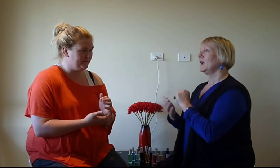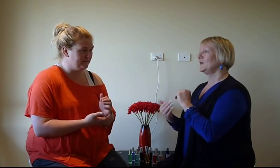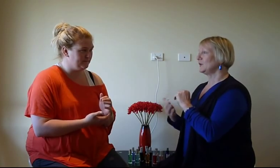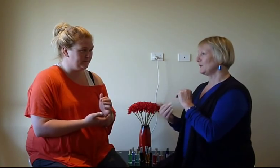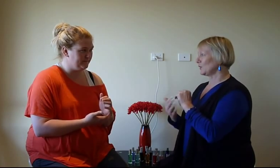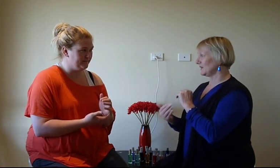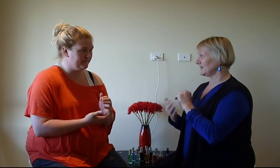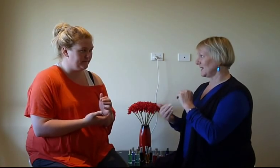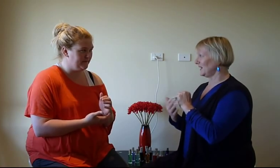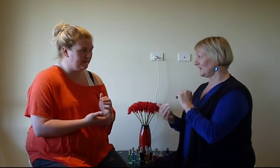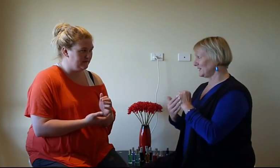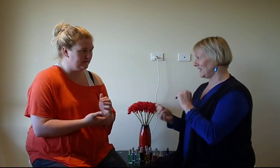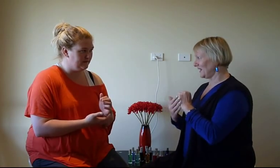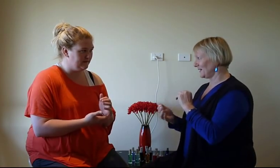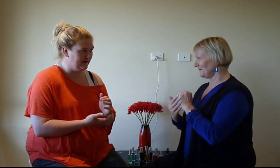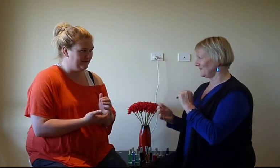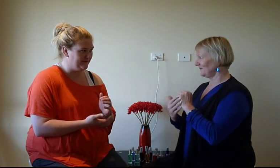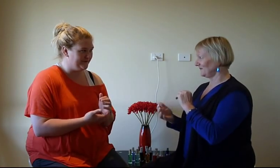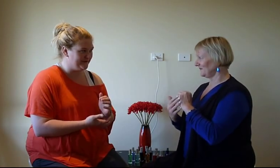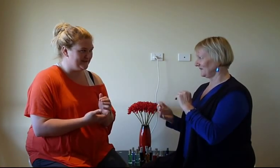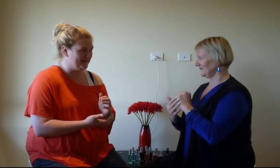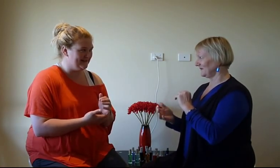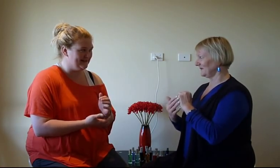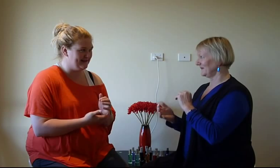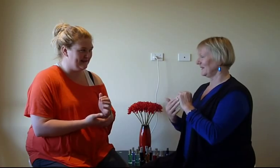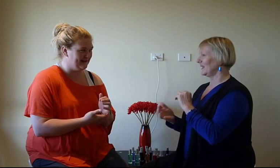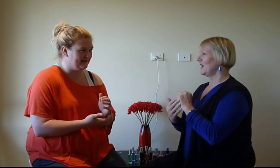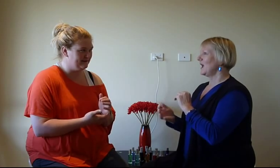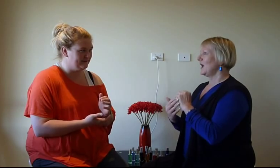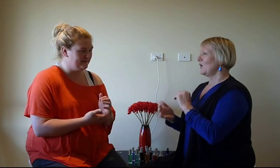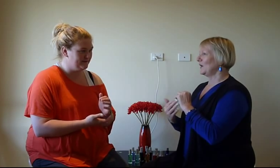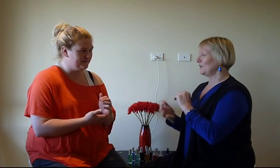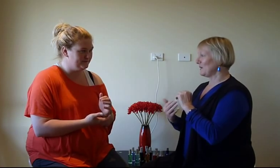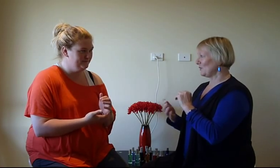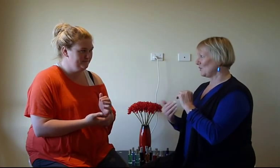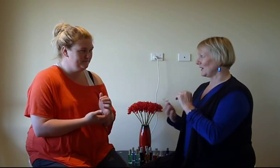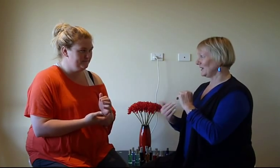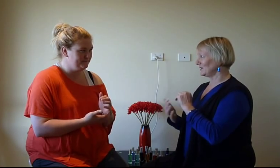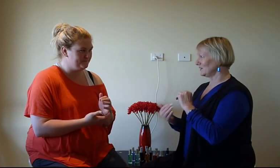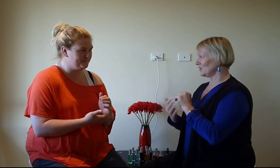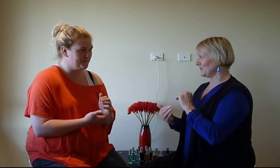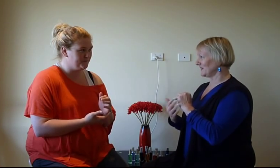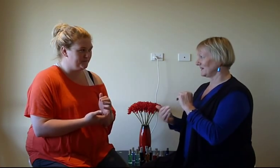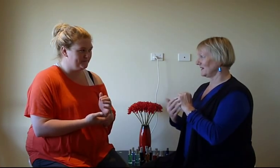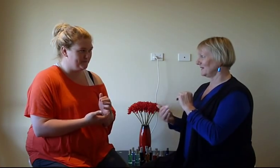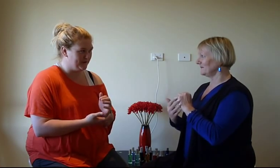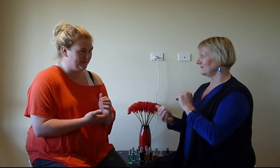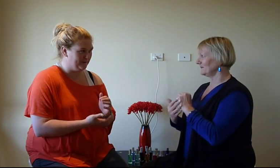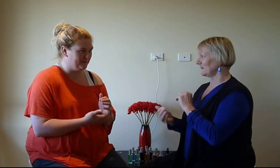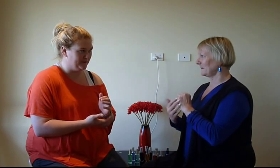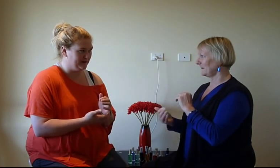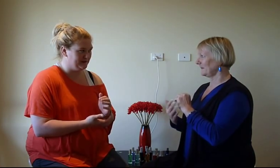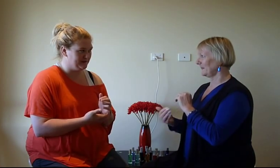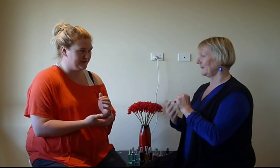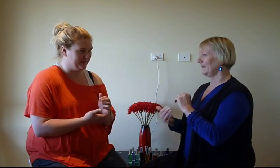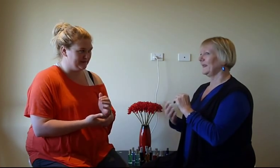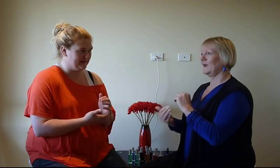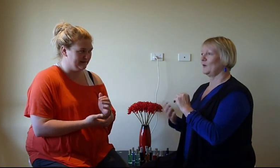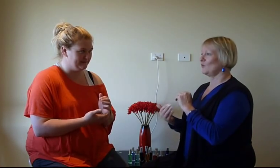Even though I've got this 10 out of 10 anger. Even though I've got this 10 out of 10 anger. When I remember walking into the shop yesterday. When I remember walking into the shop yesterday. It